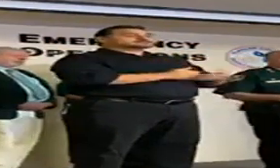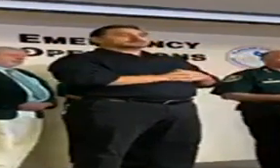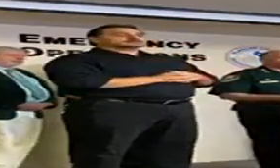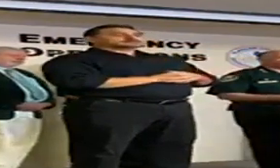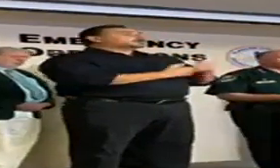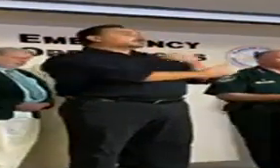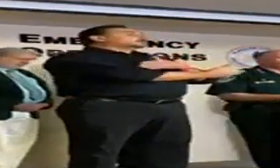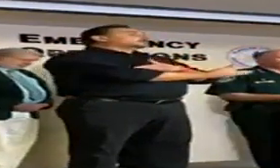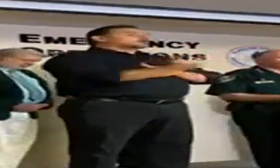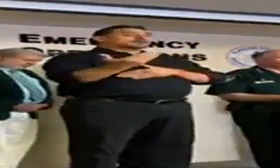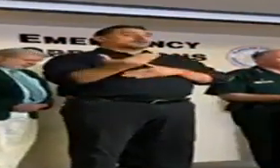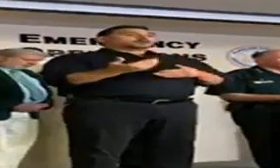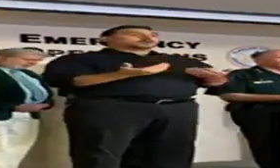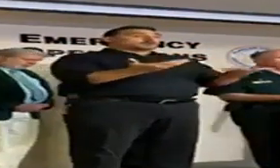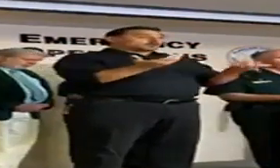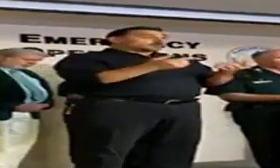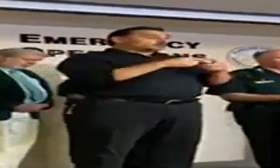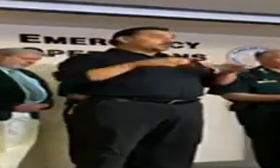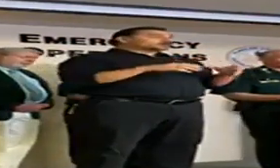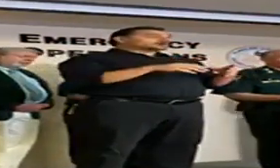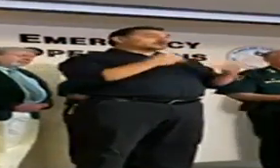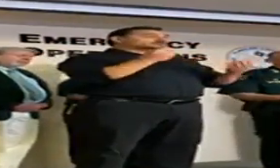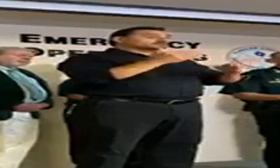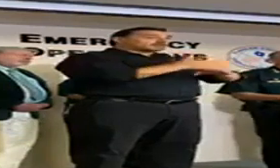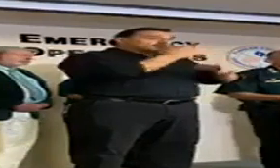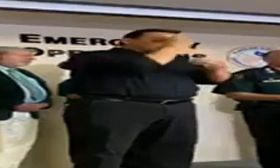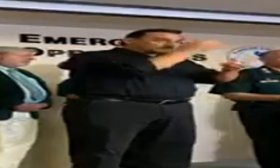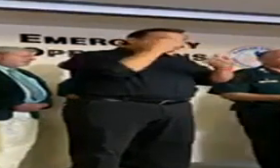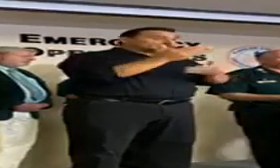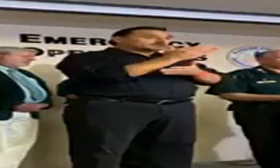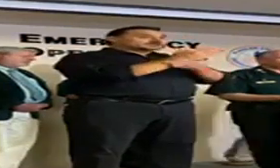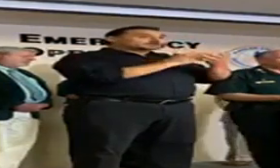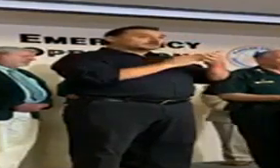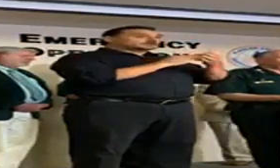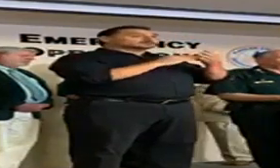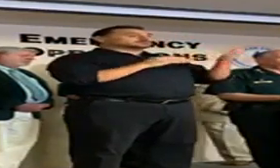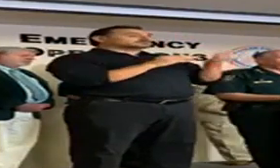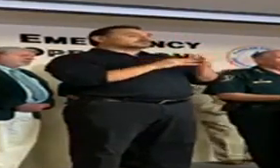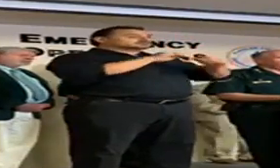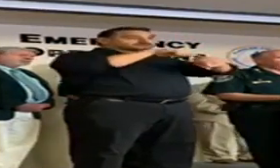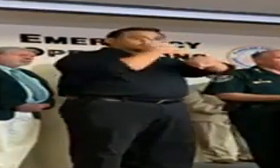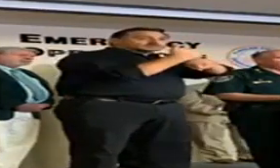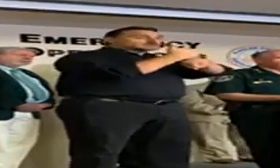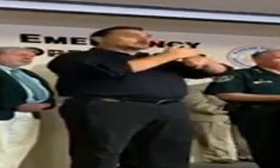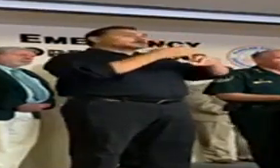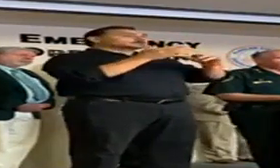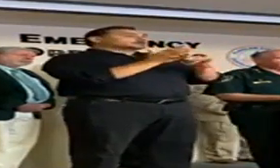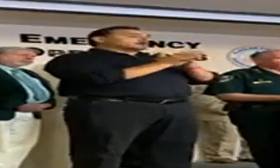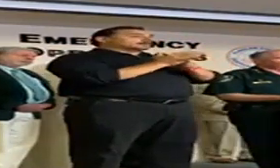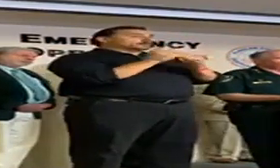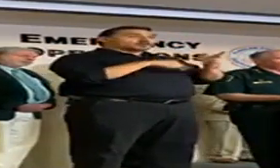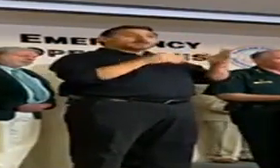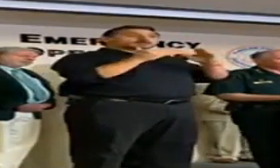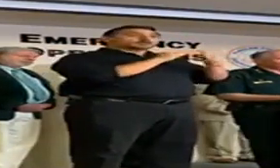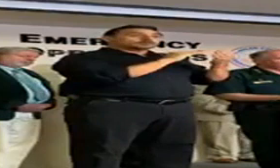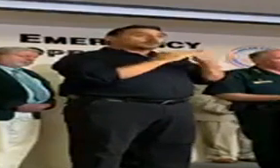So good morning. What I'd like to do is just give you an update on some of the protocols that we have put into place and what the community